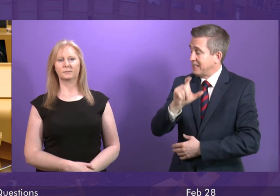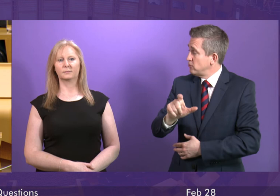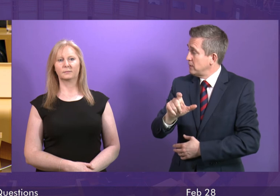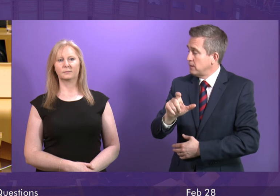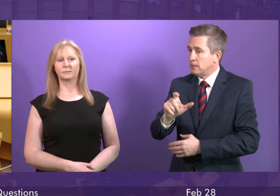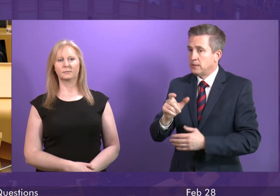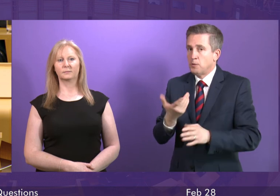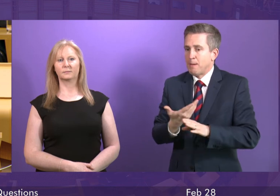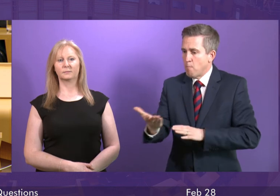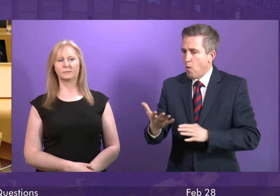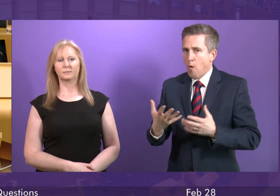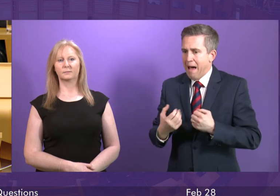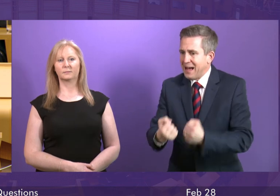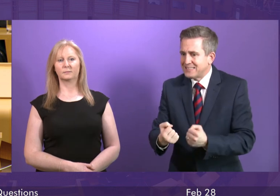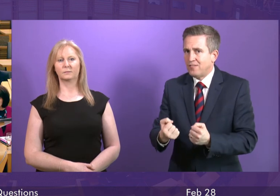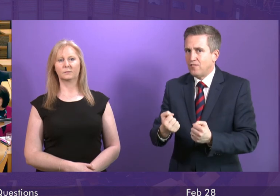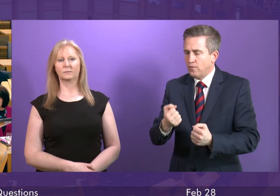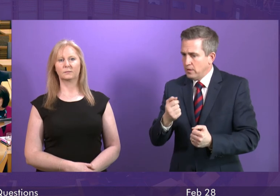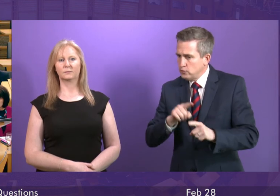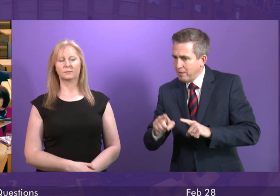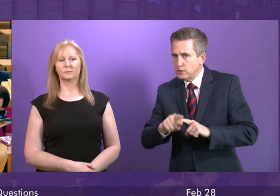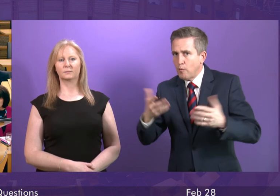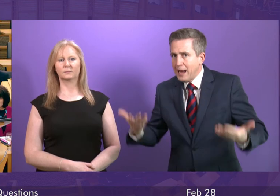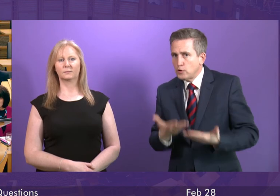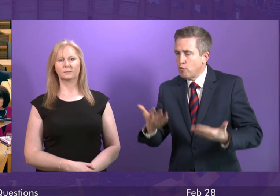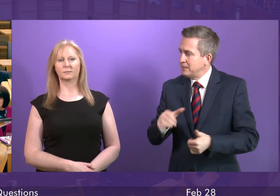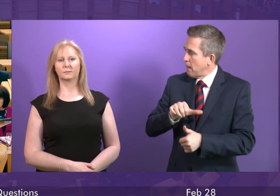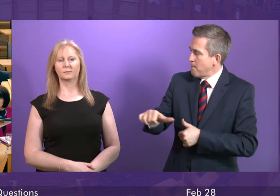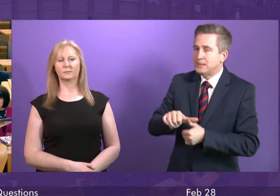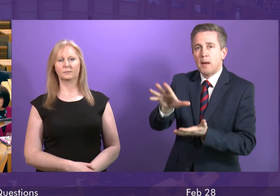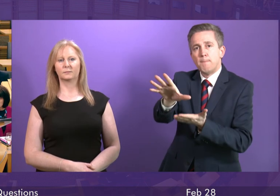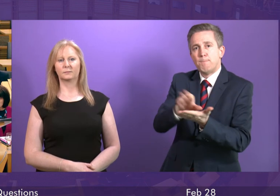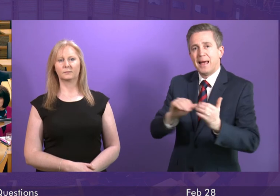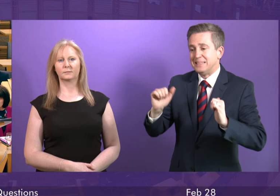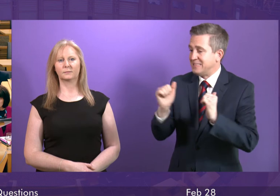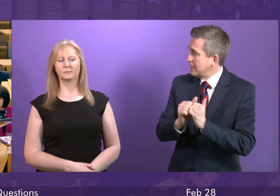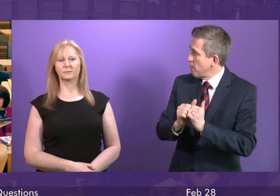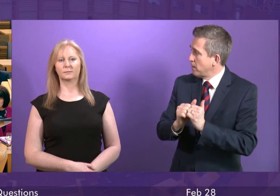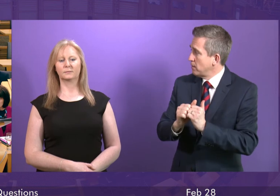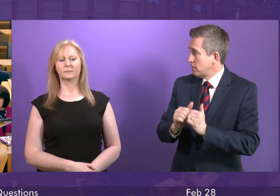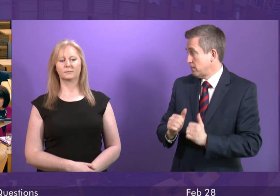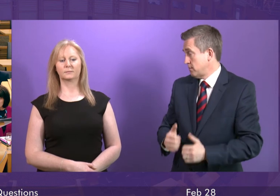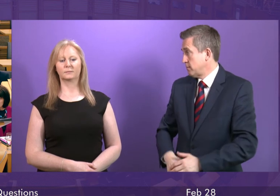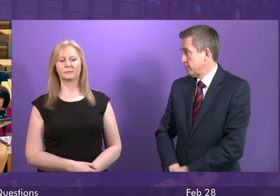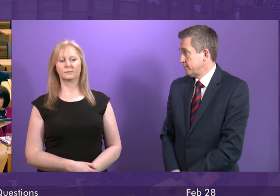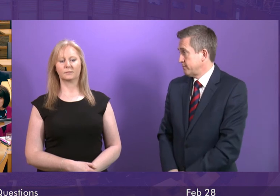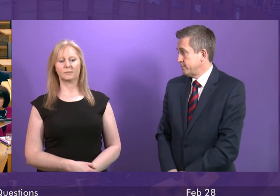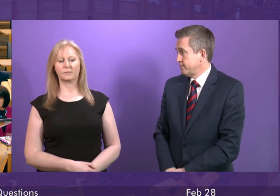role to make sure there is a reasonable settlement reached soon, something he has done in the past? First Minister. Well,